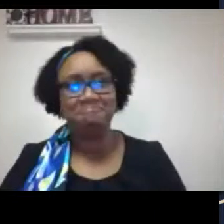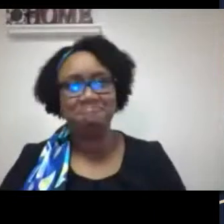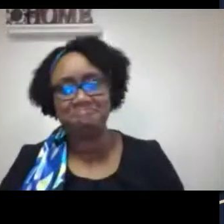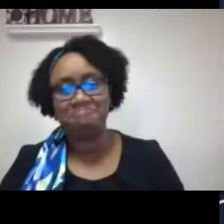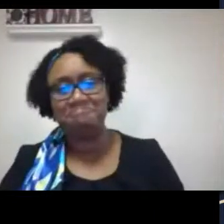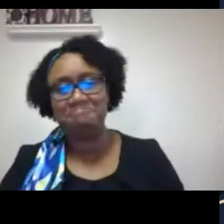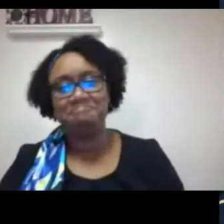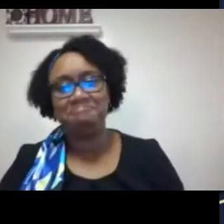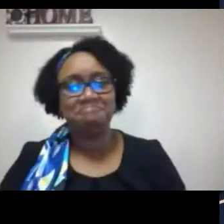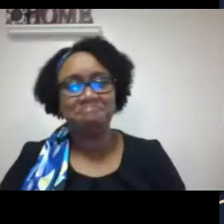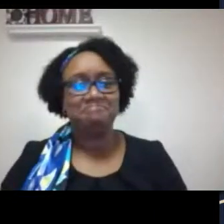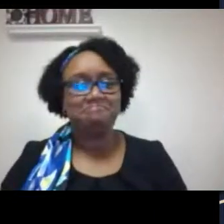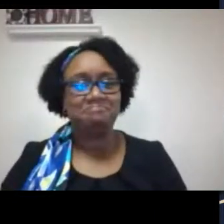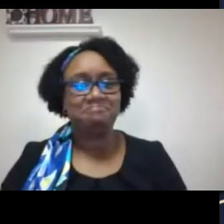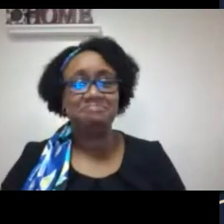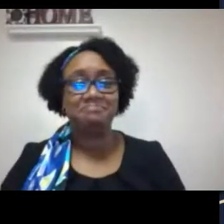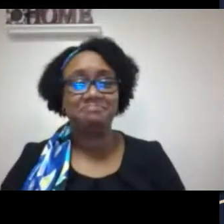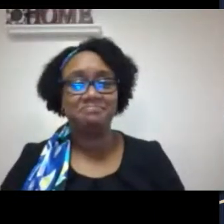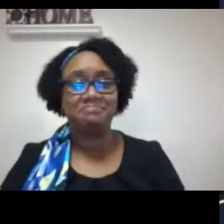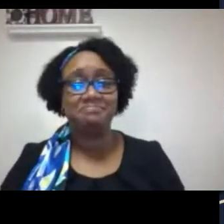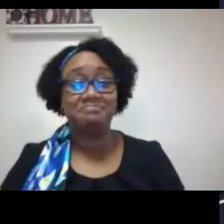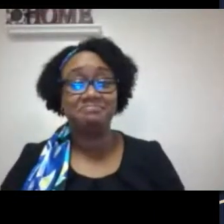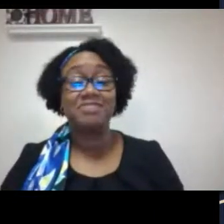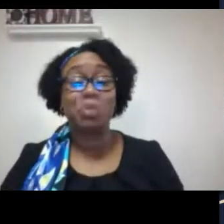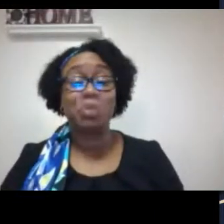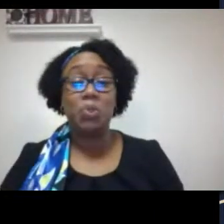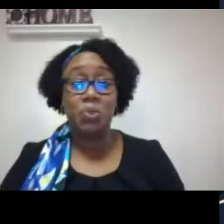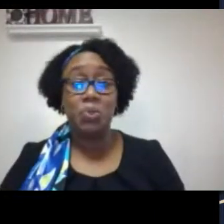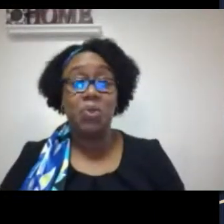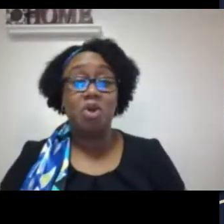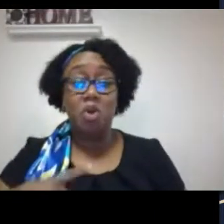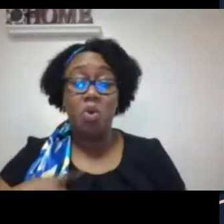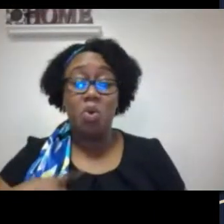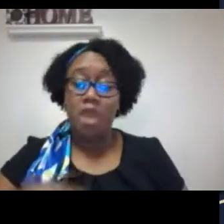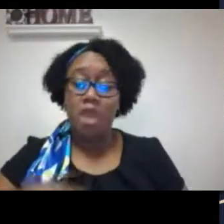Audiology as counseling. Ooh. Okay. Okay.